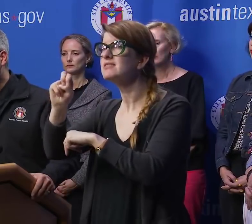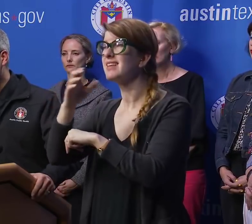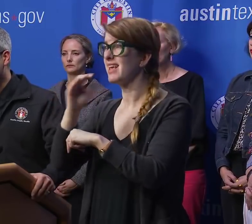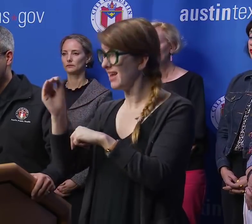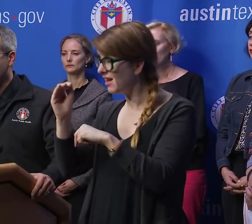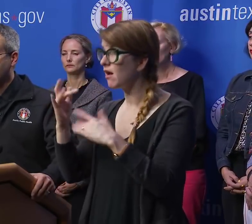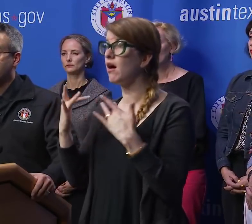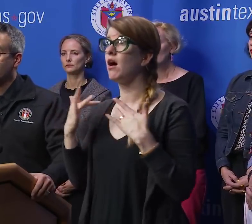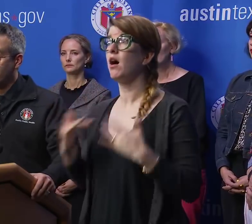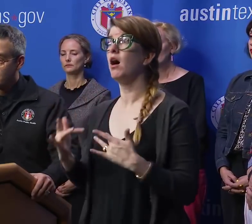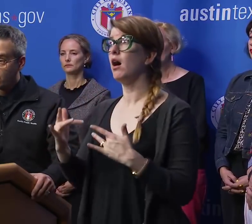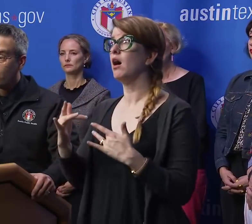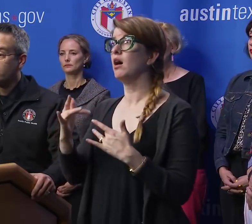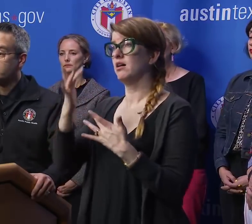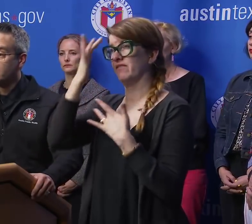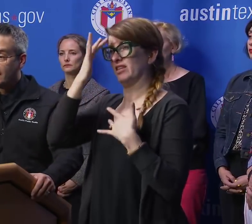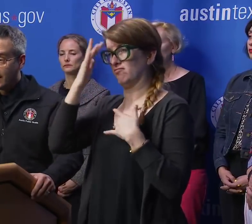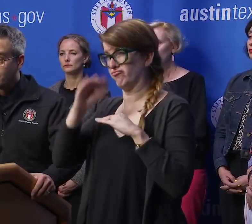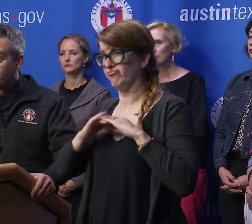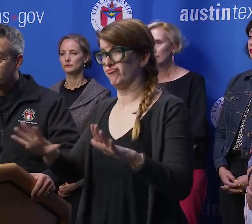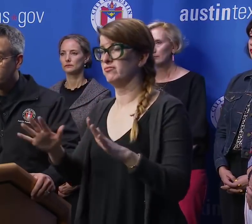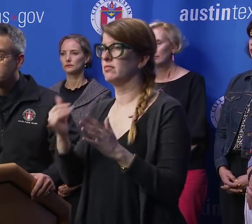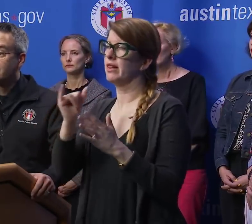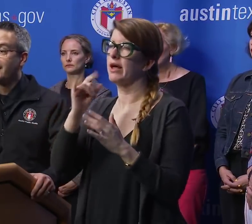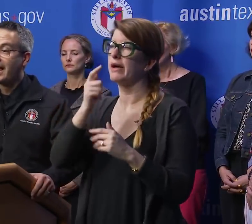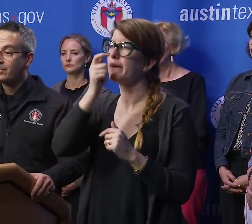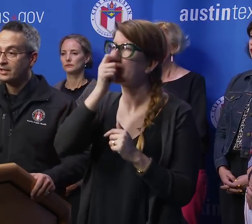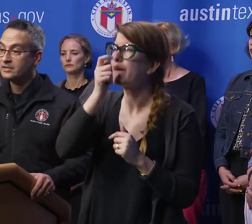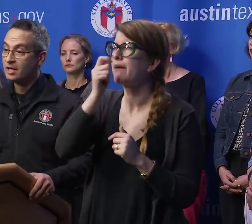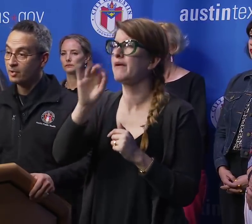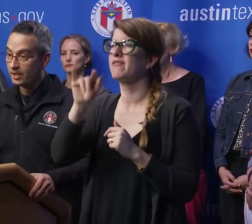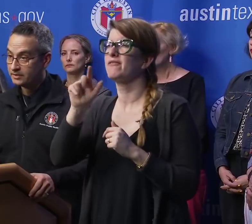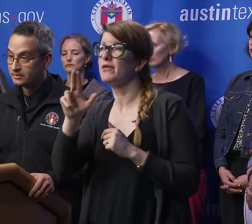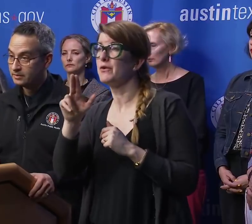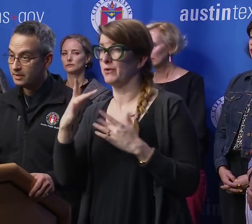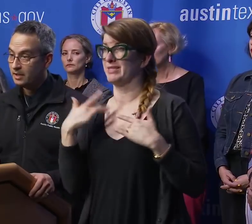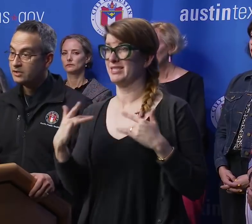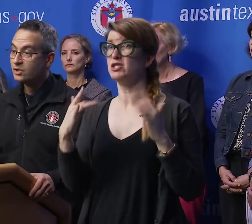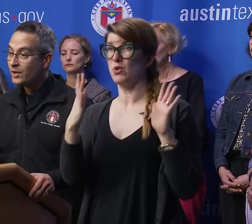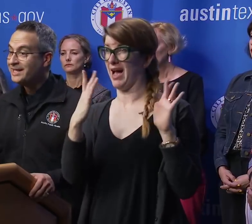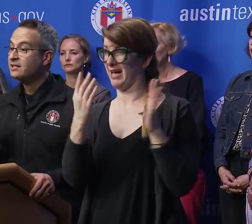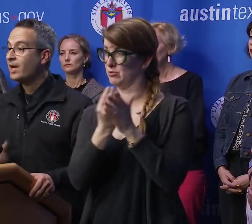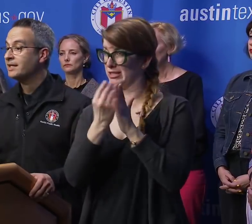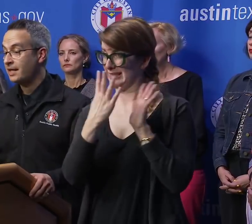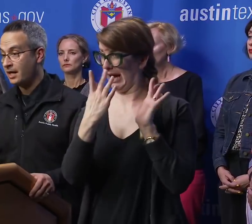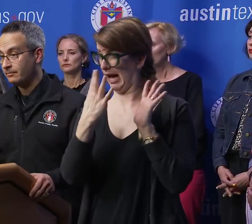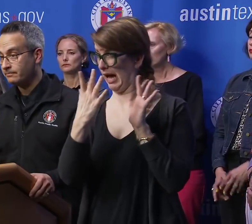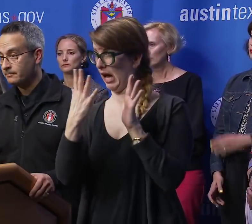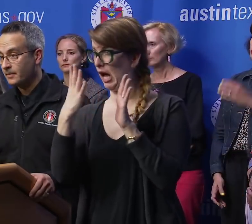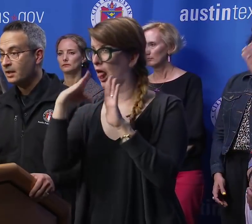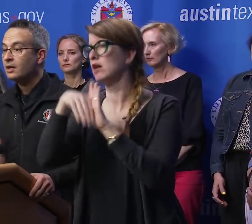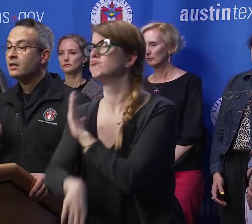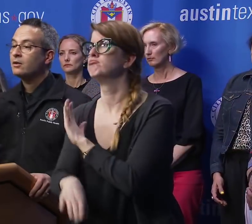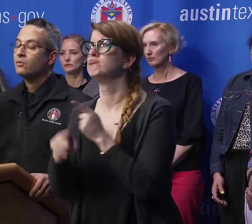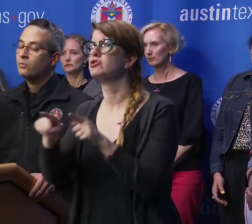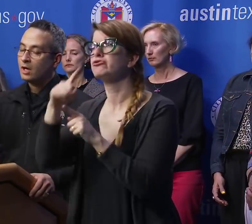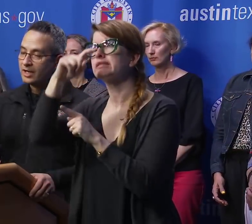in infectious diseases related to colds and flus that happen in the summer months. So we need to buy time.